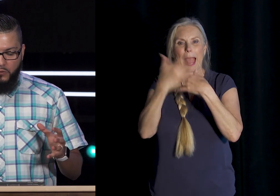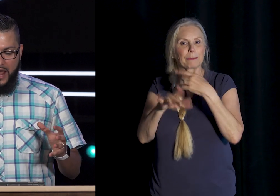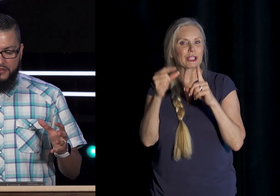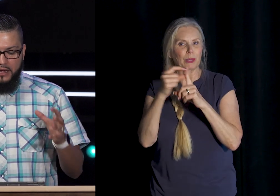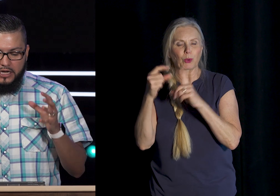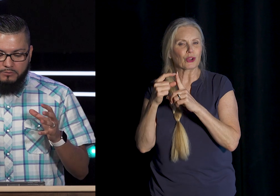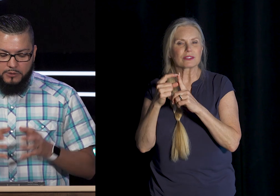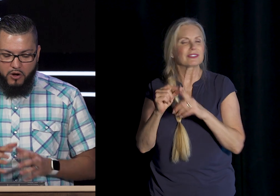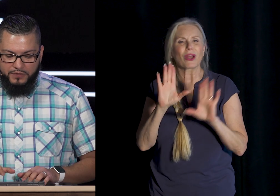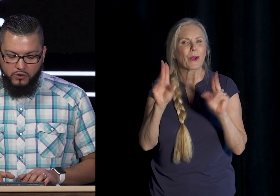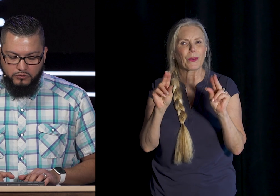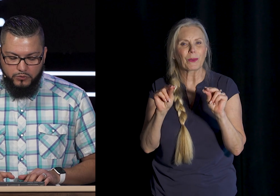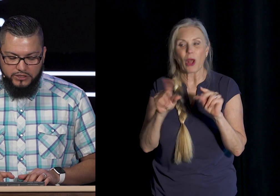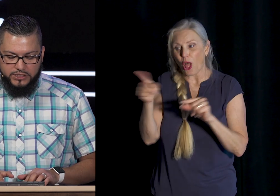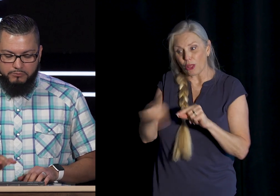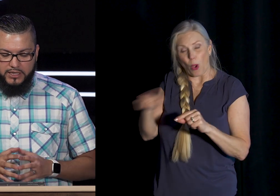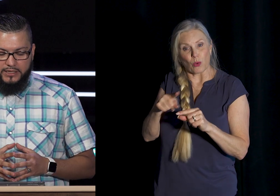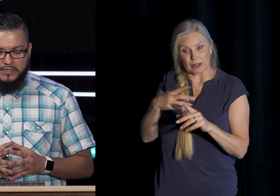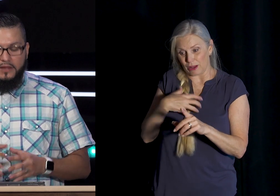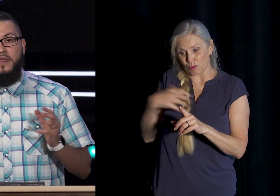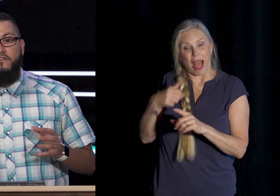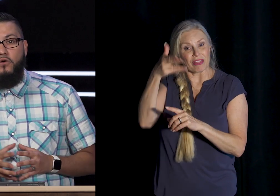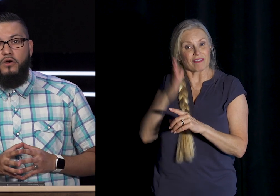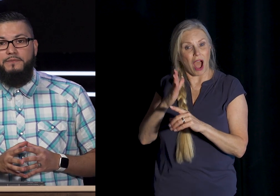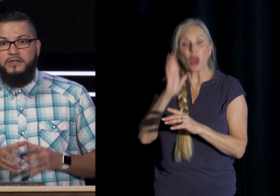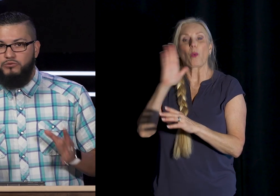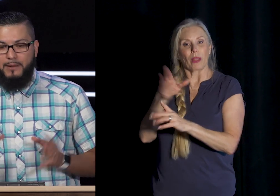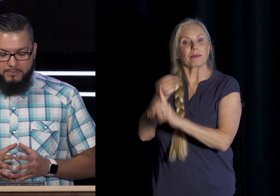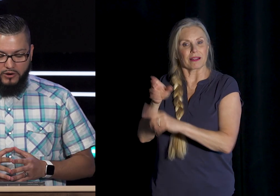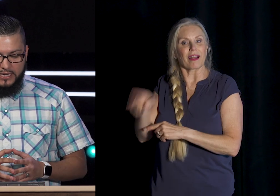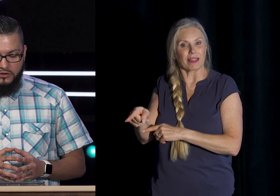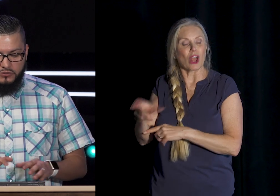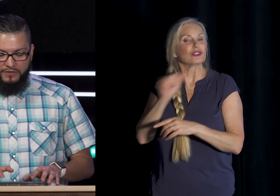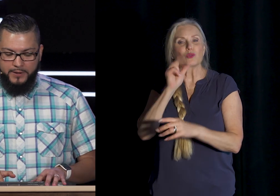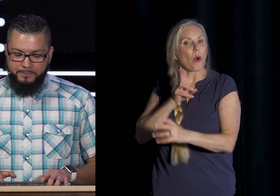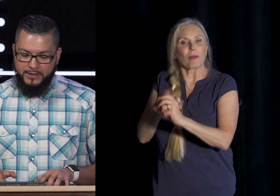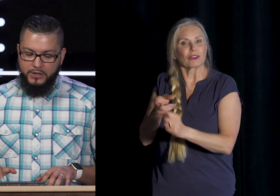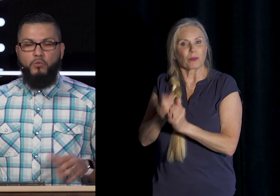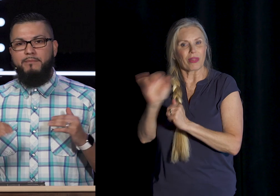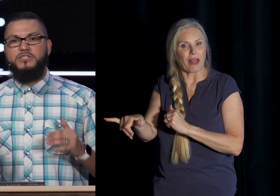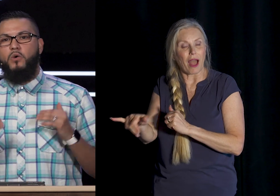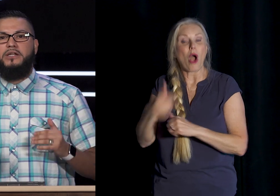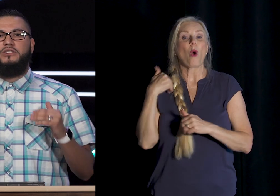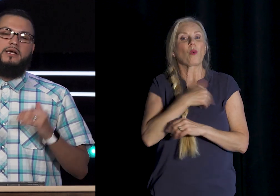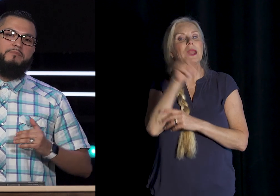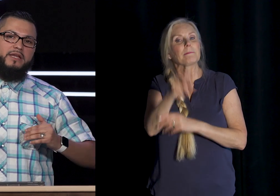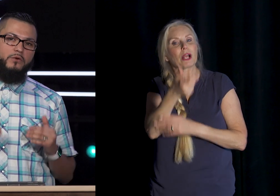wrath Comes upon those Who are disobedient Therefore Do not be partakers With them We must watch The company that